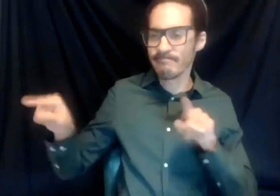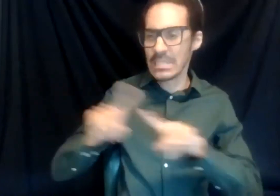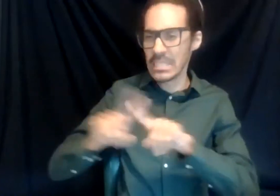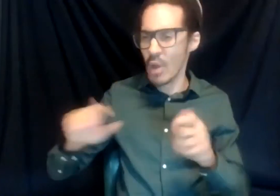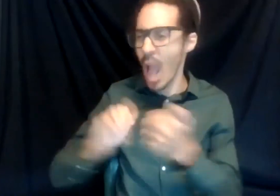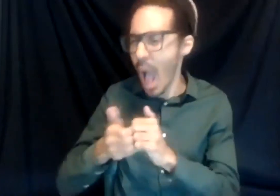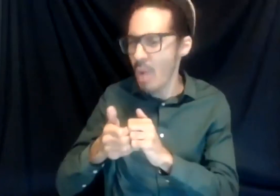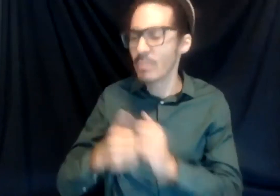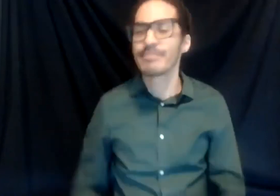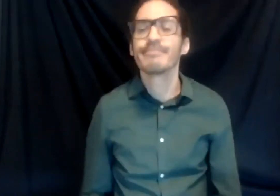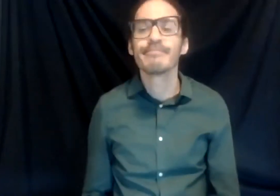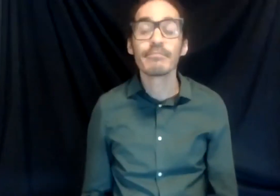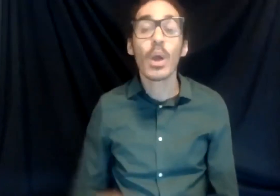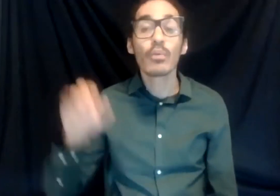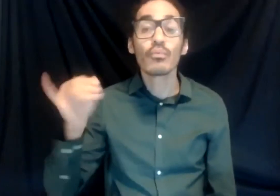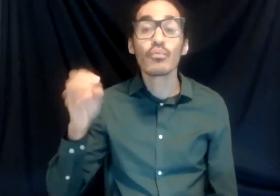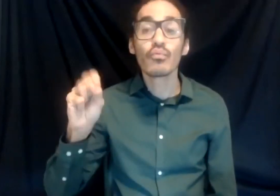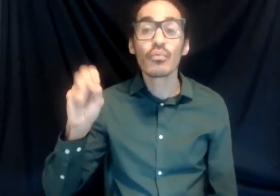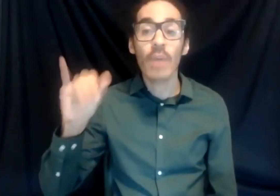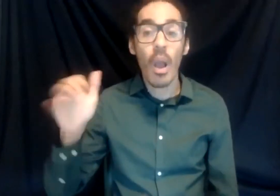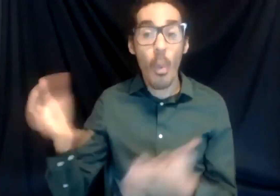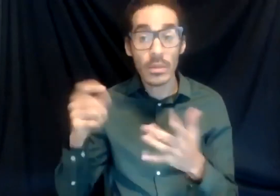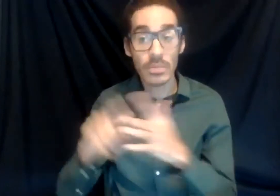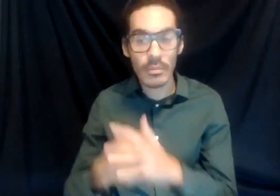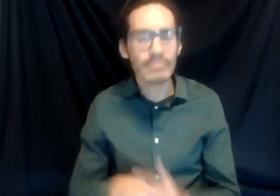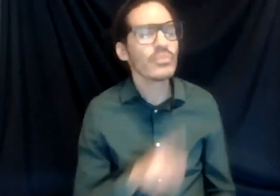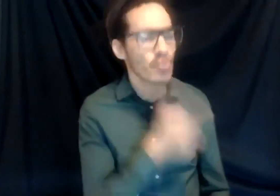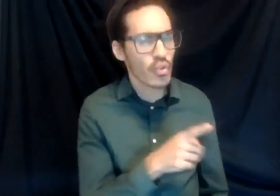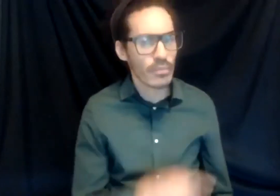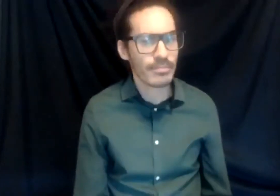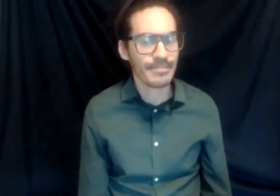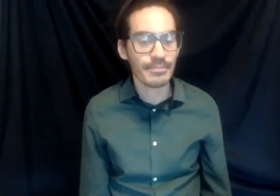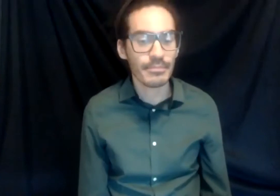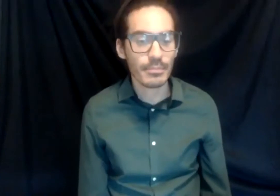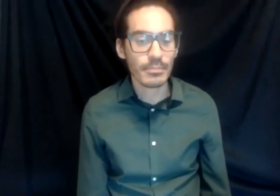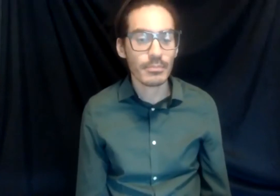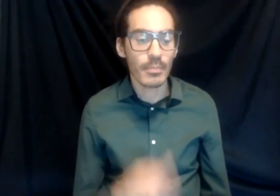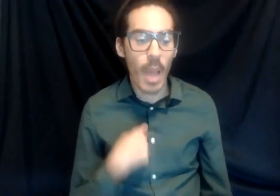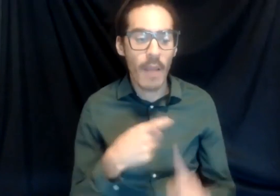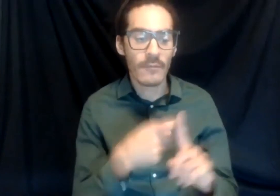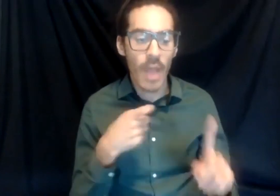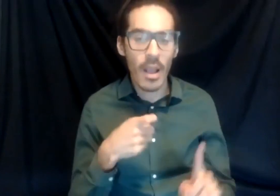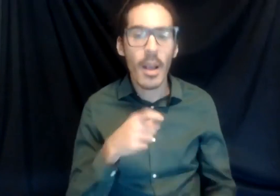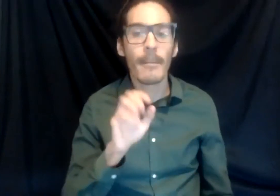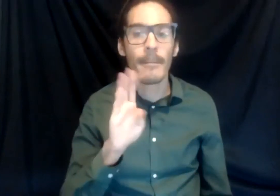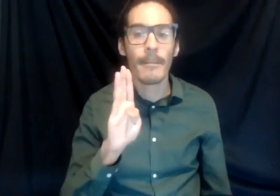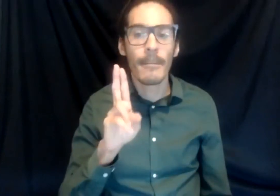Jessica, you want to start? Sure. So I'm from the Buffalo area, not too far from here.